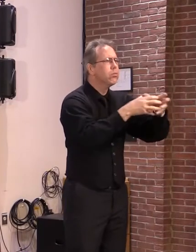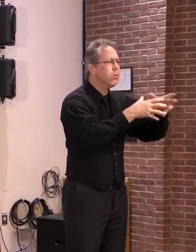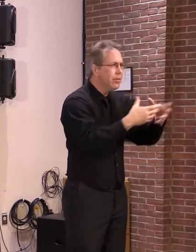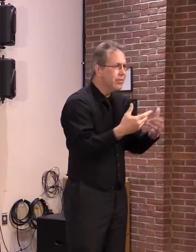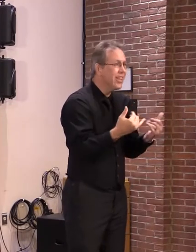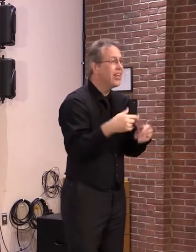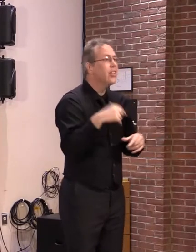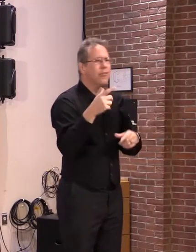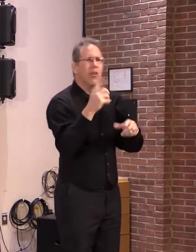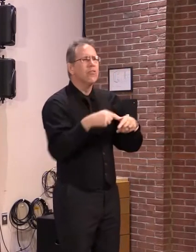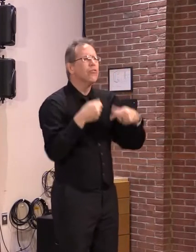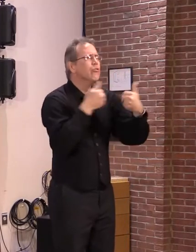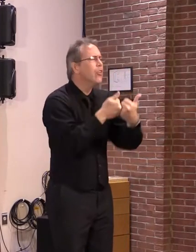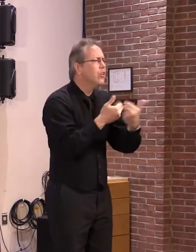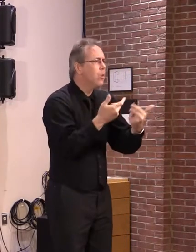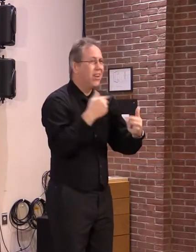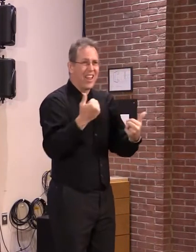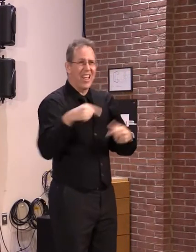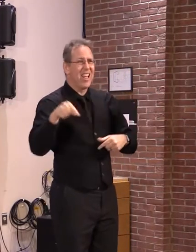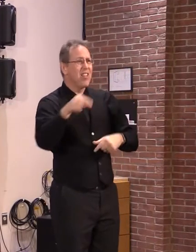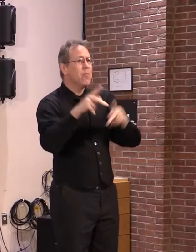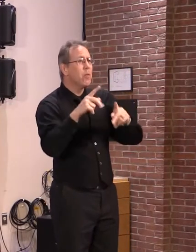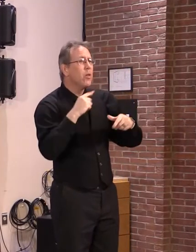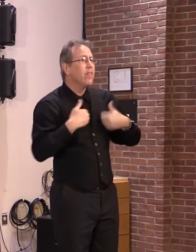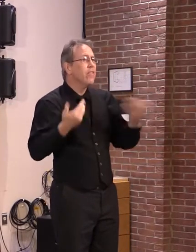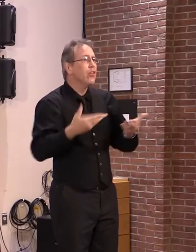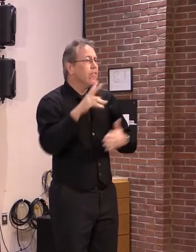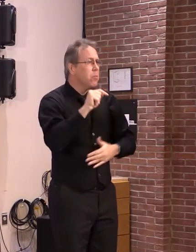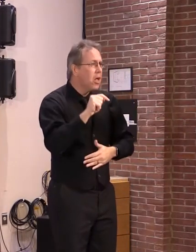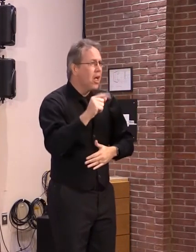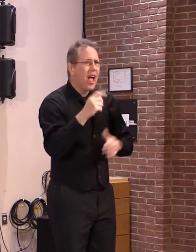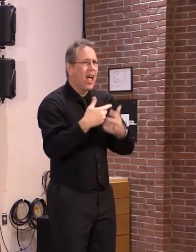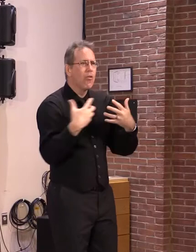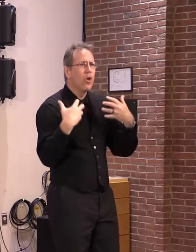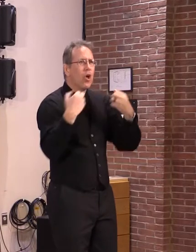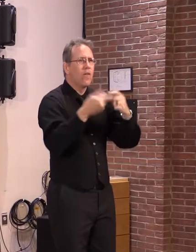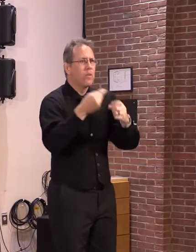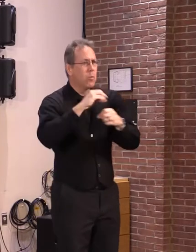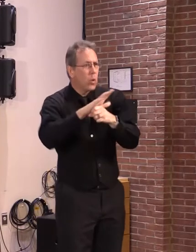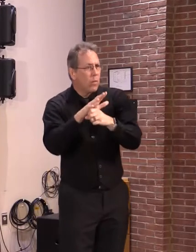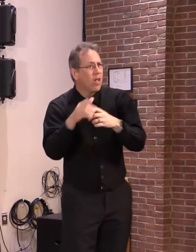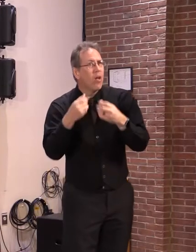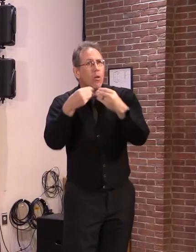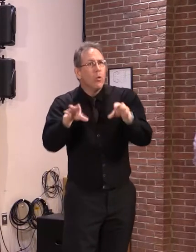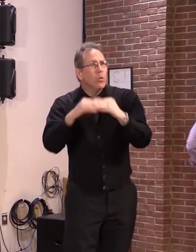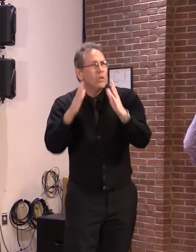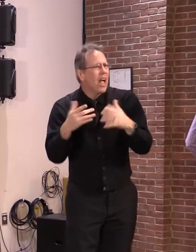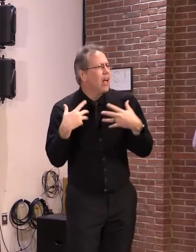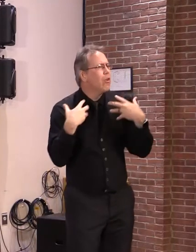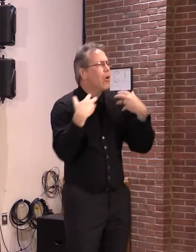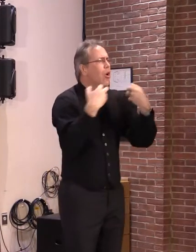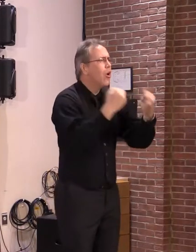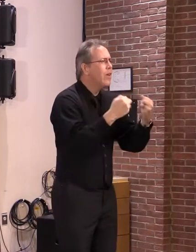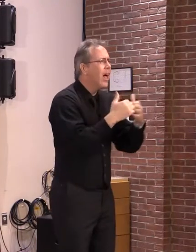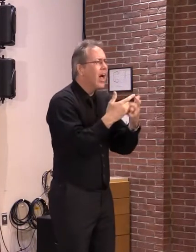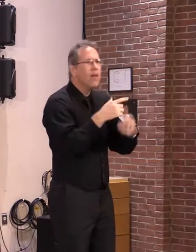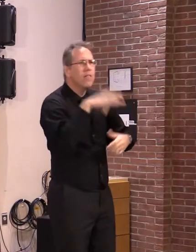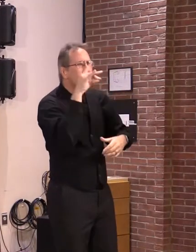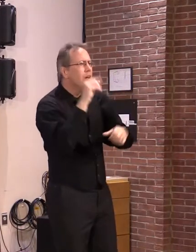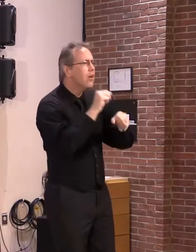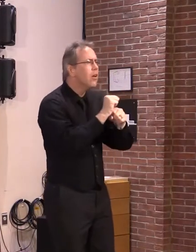face in this economic recovery is their workers finding good housing.